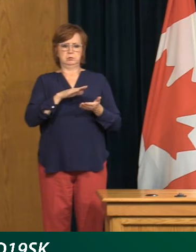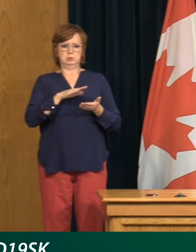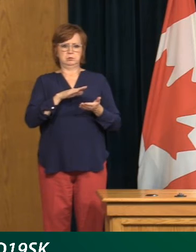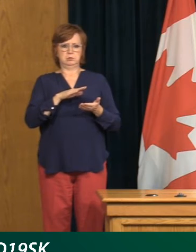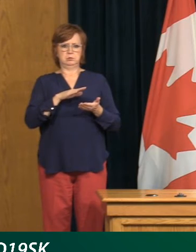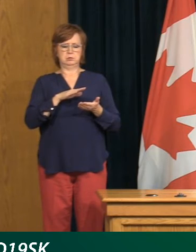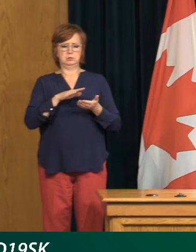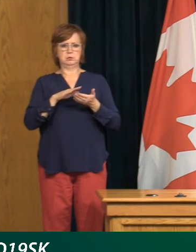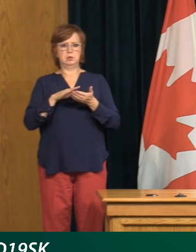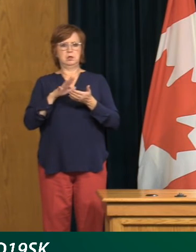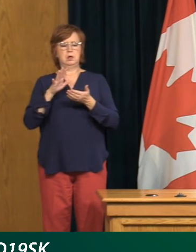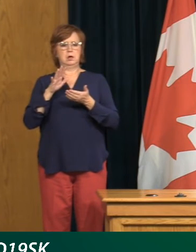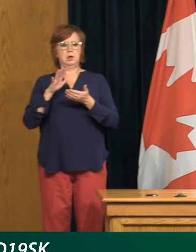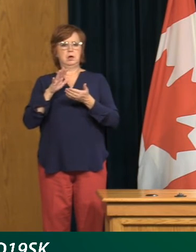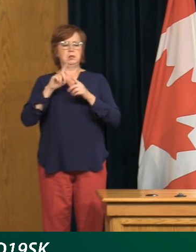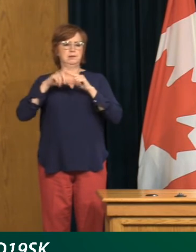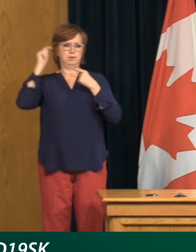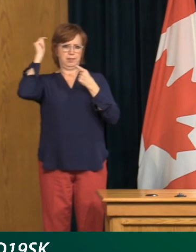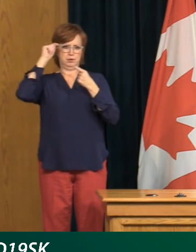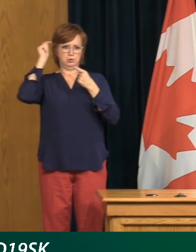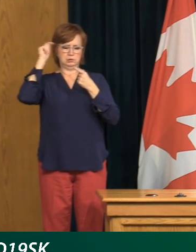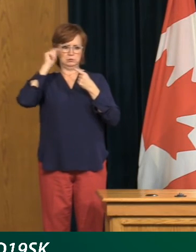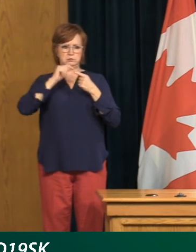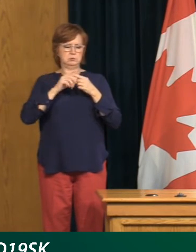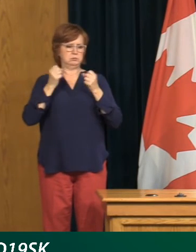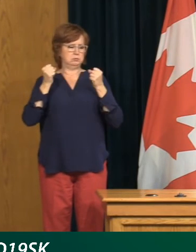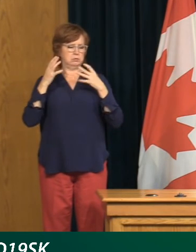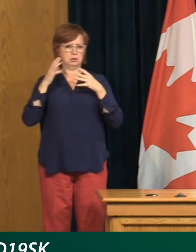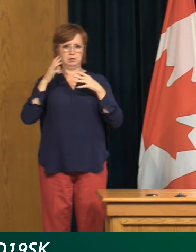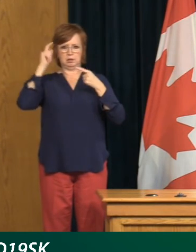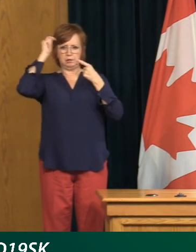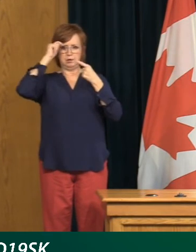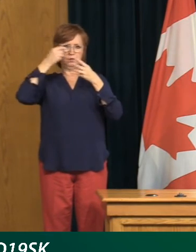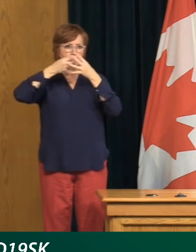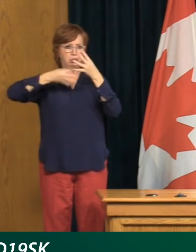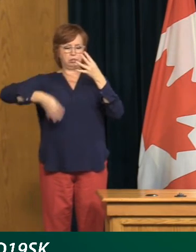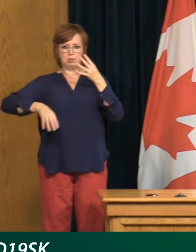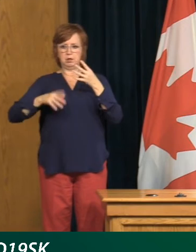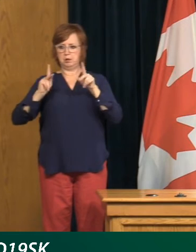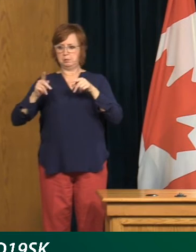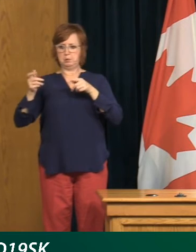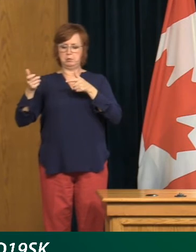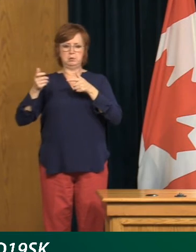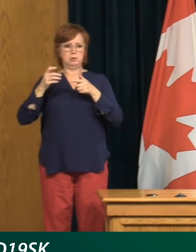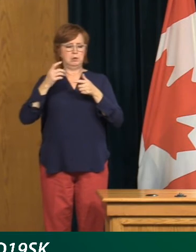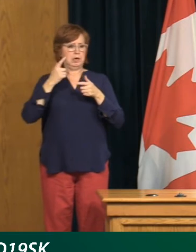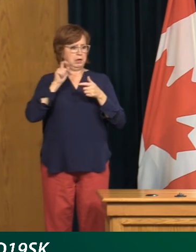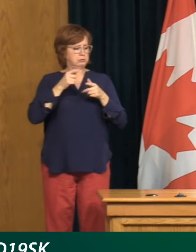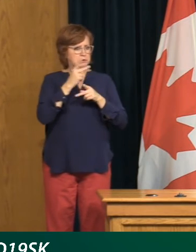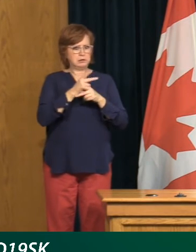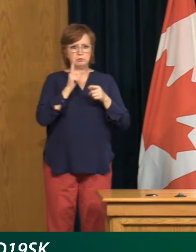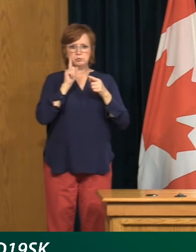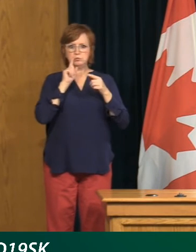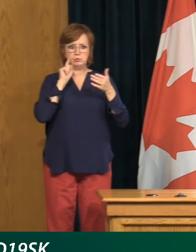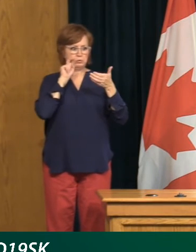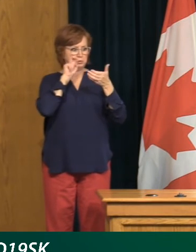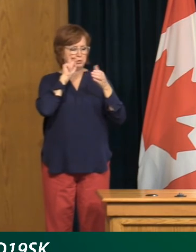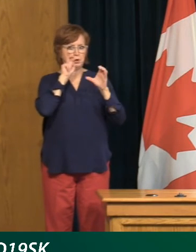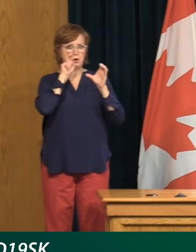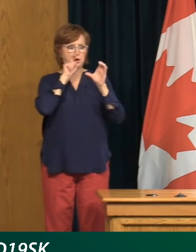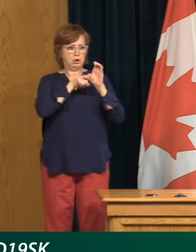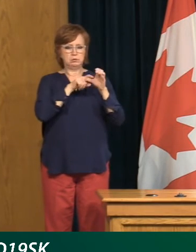the public. And all of us need to be very cautious about, you know, getting pulled into, you know,